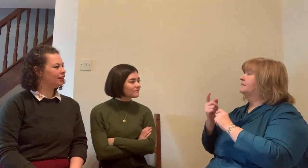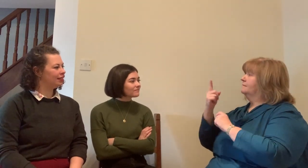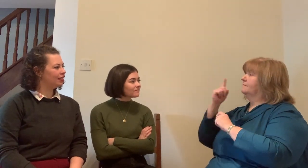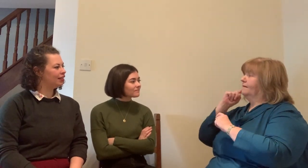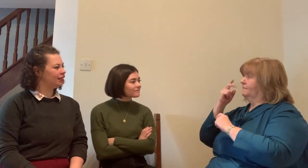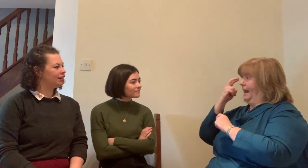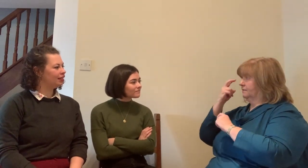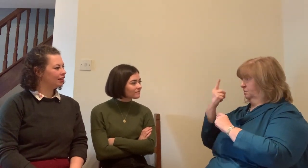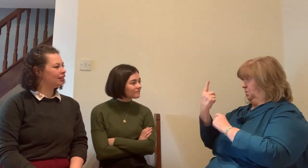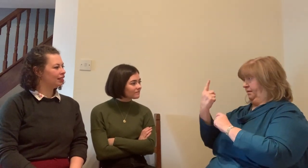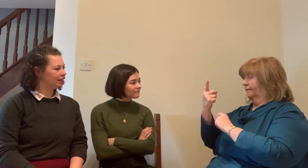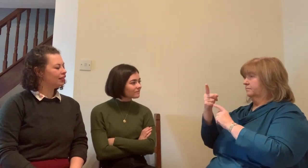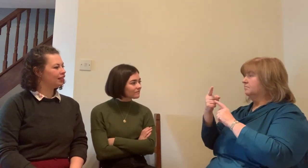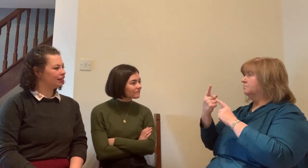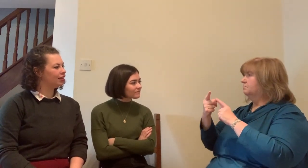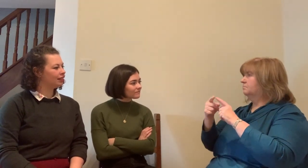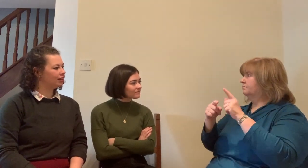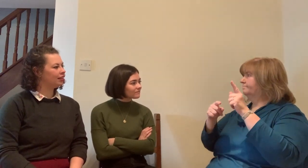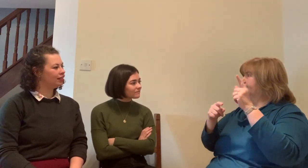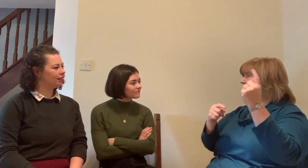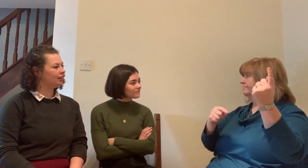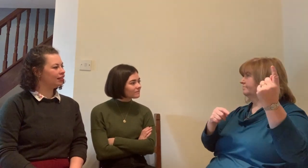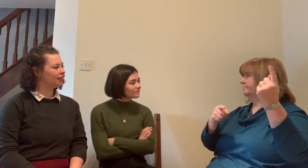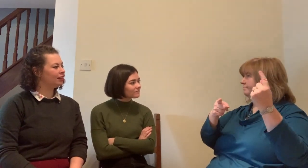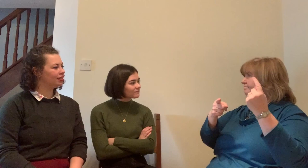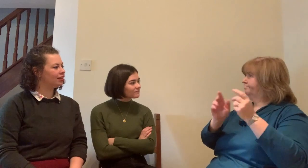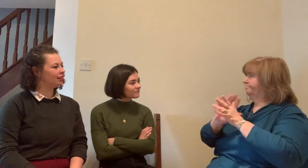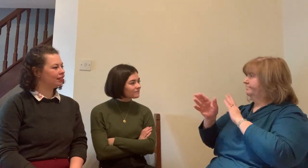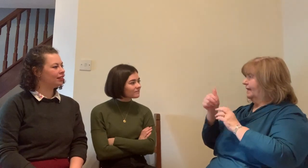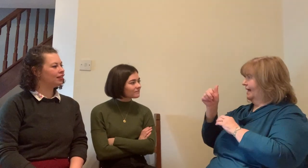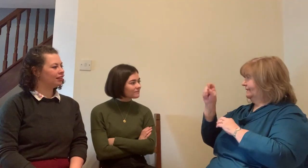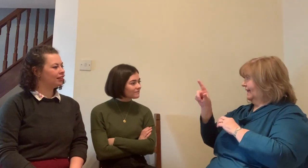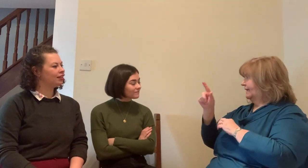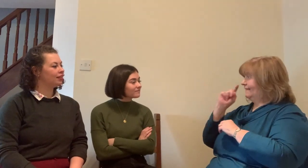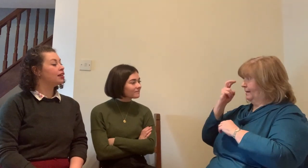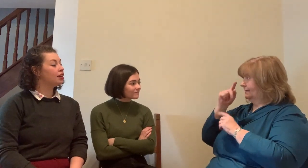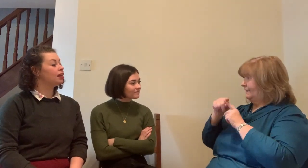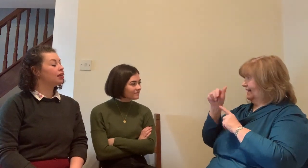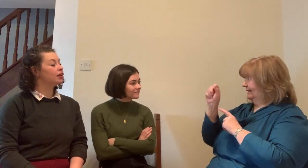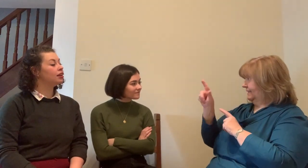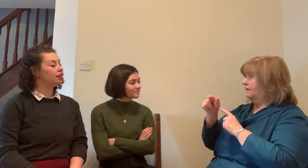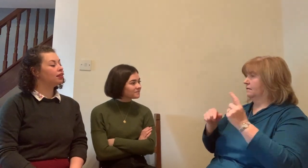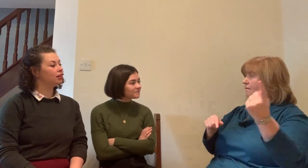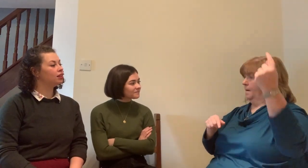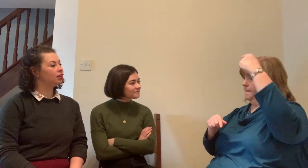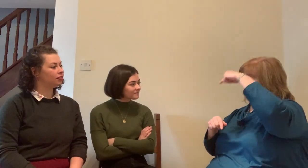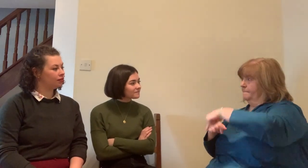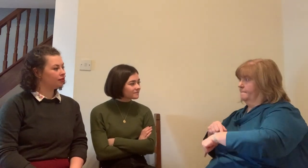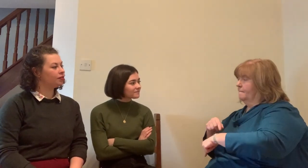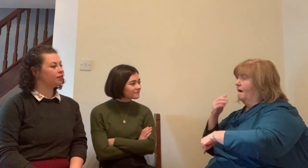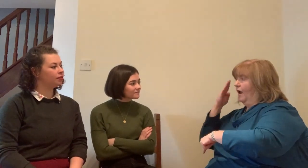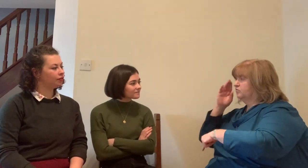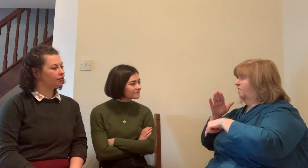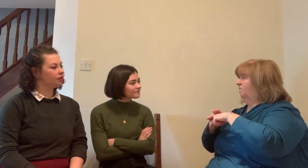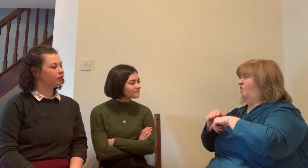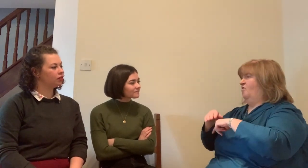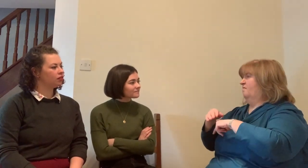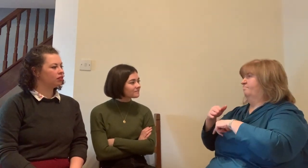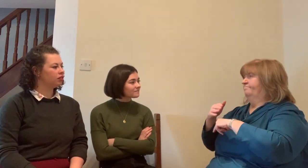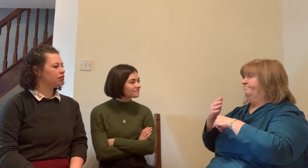deaf interpreter's role making sure you plan in advance prepare together and actually prepare before you go into that job and not preparing separately actually taking that time to